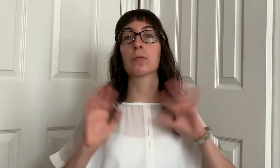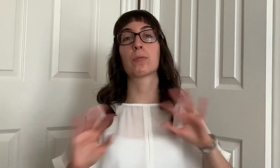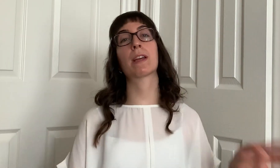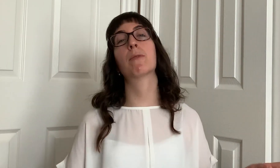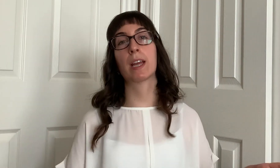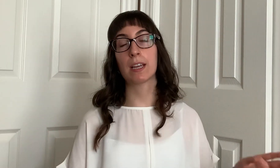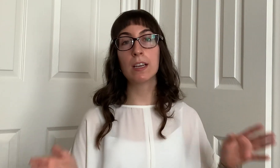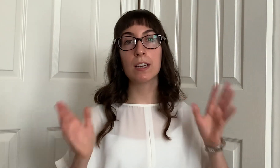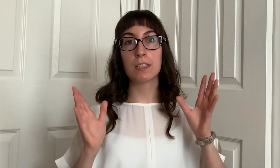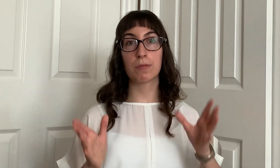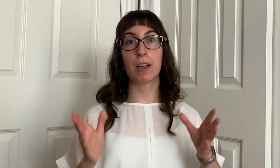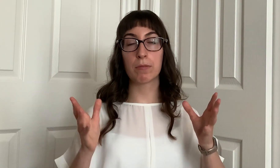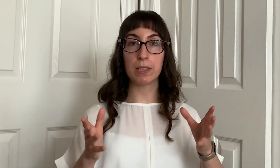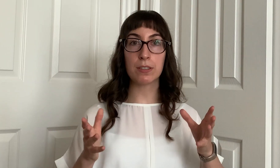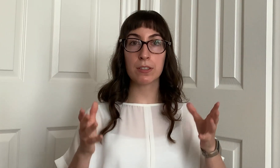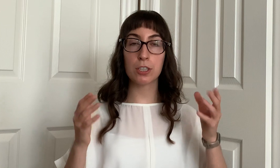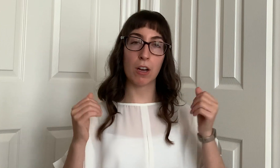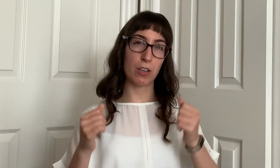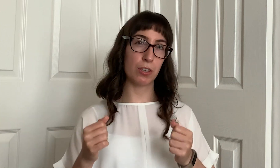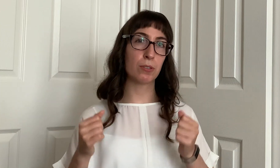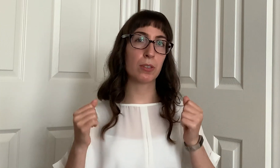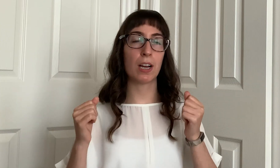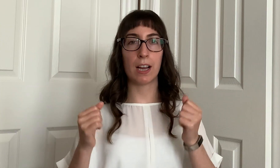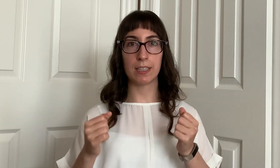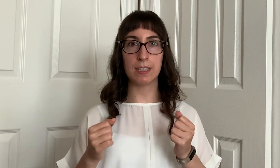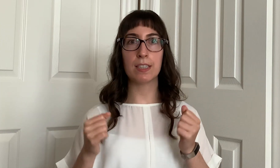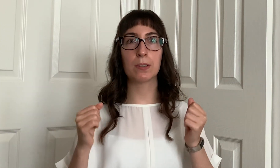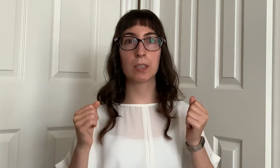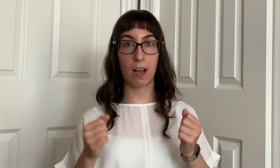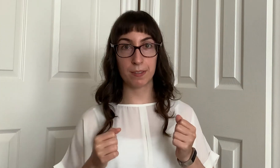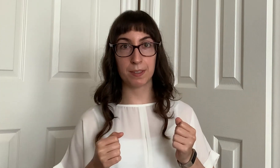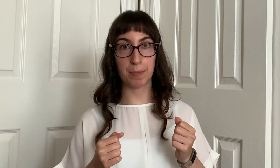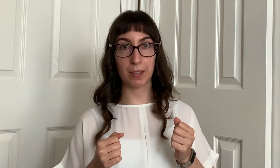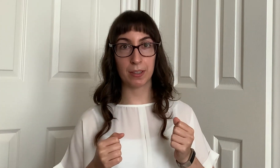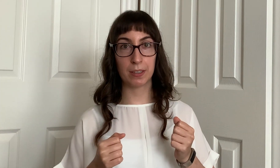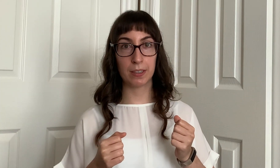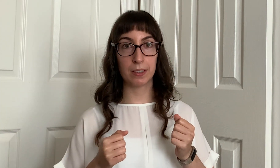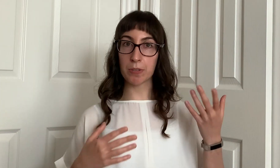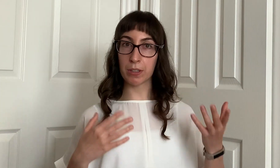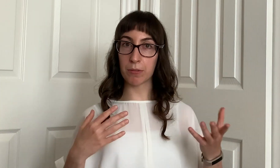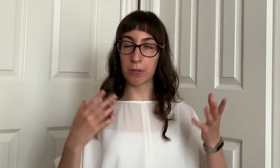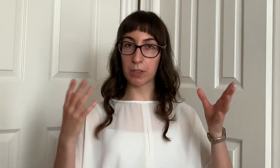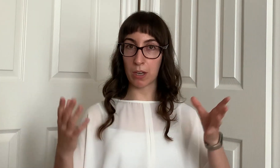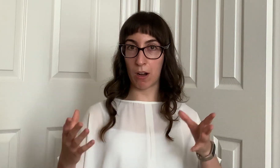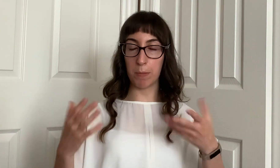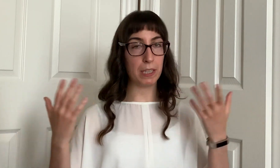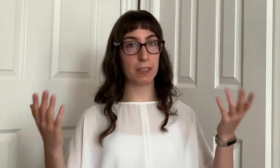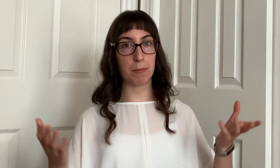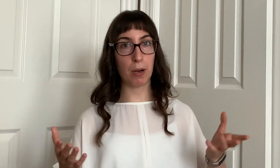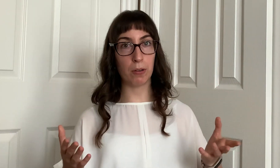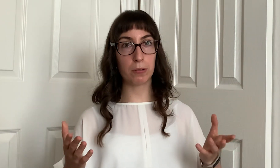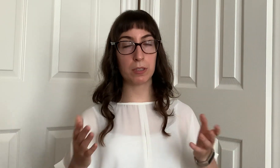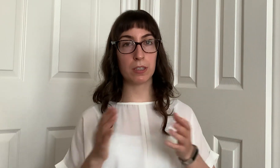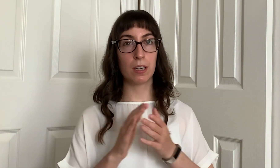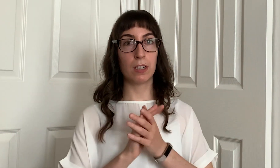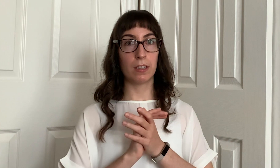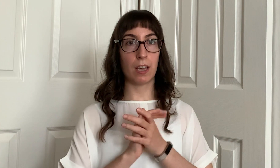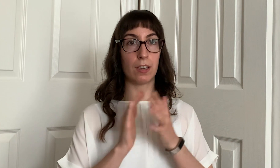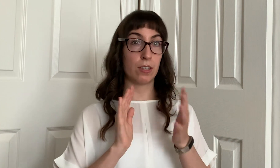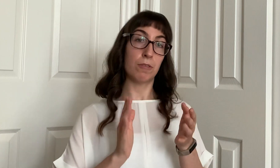a great way to find research on your ideal customer filtering through the comments and posts that